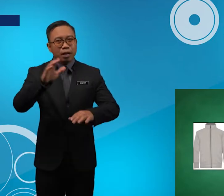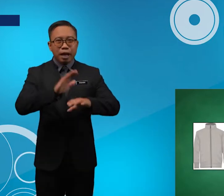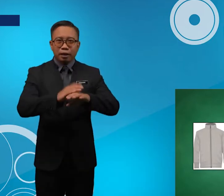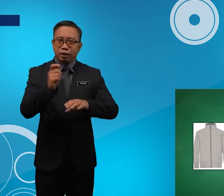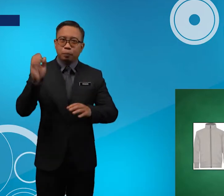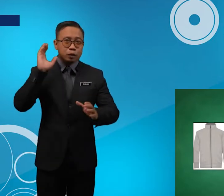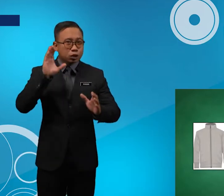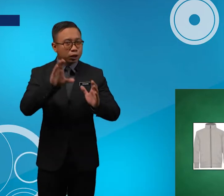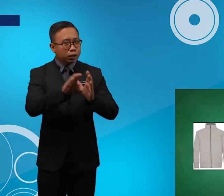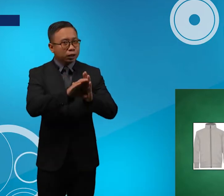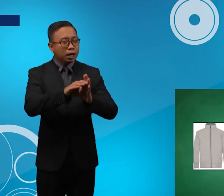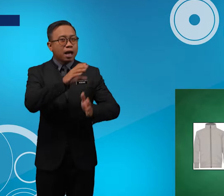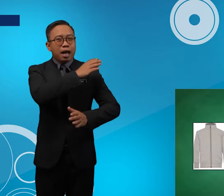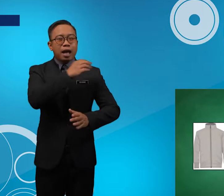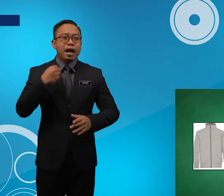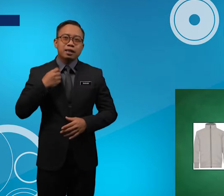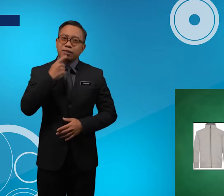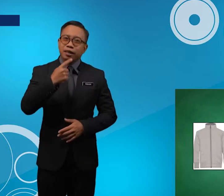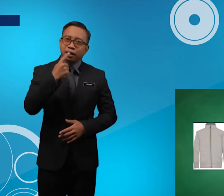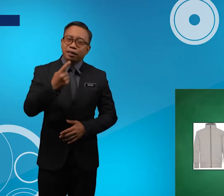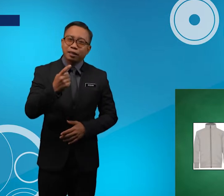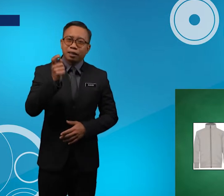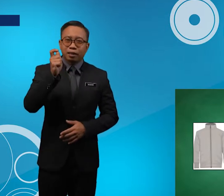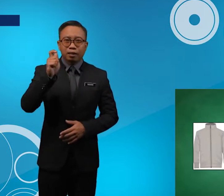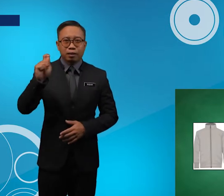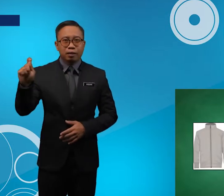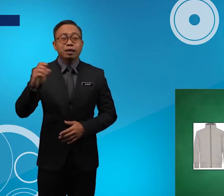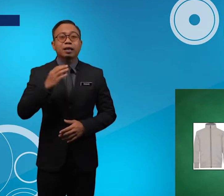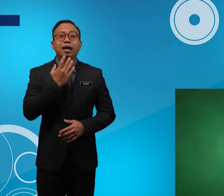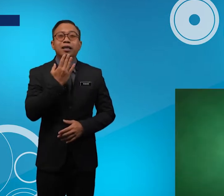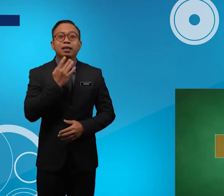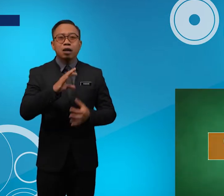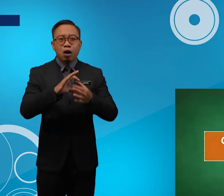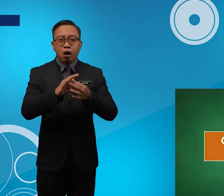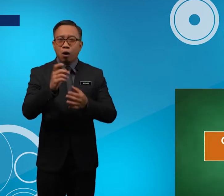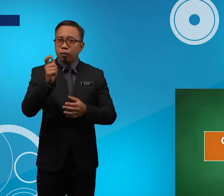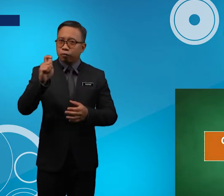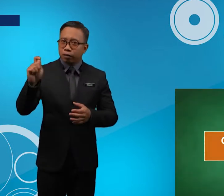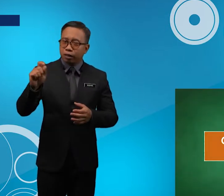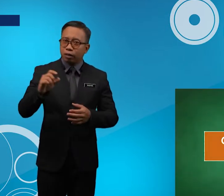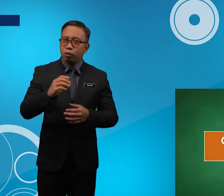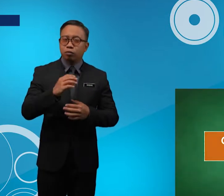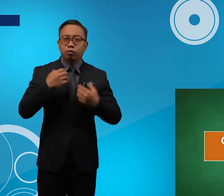at the picture And Say The Color Of The Clothes